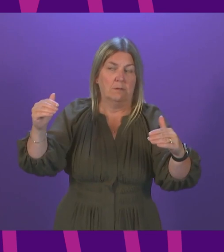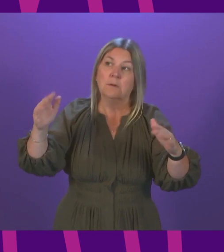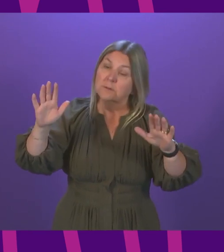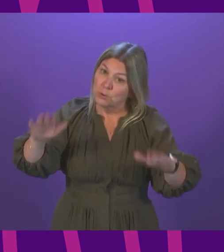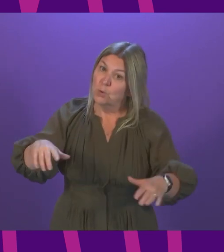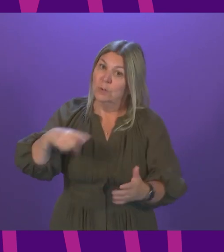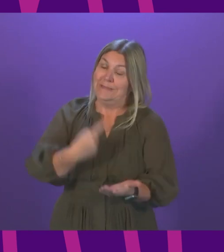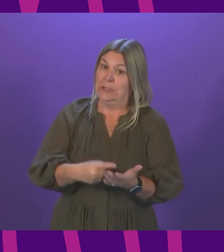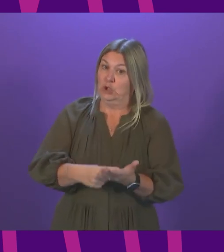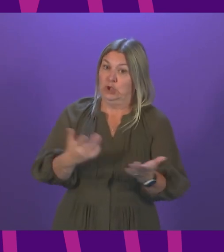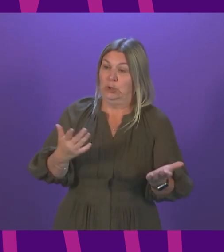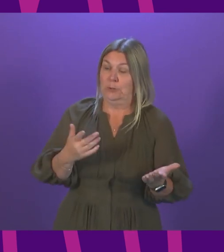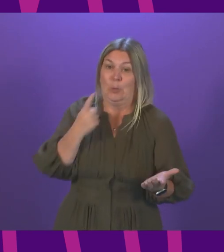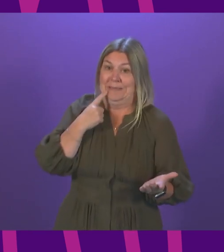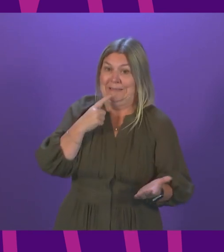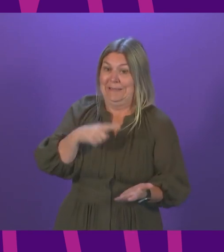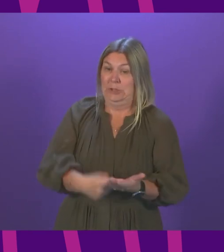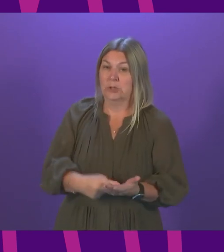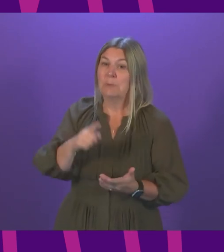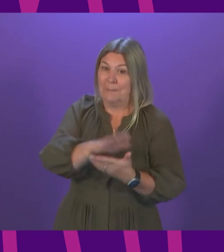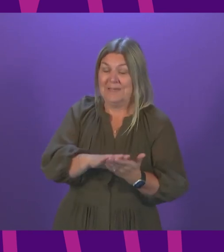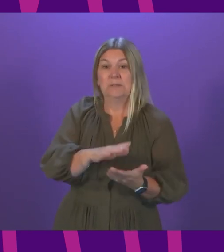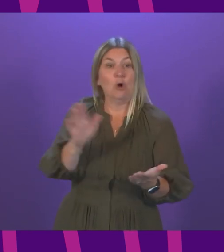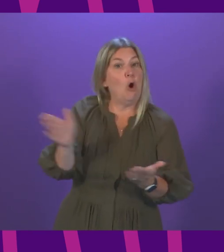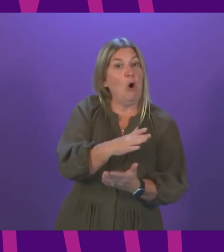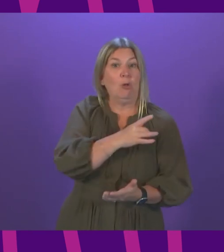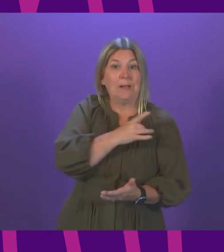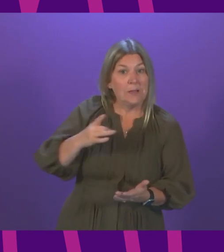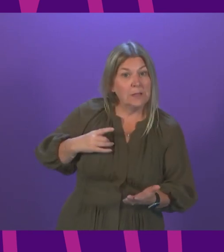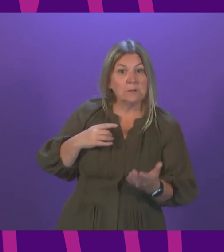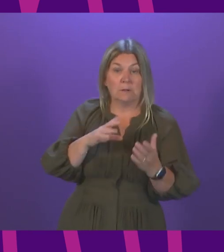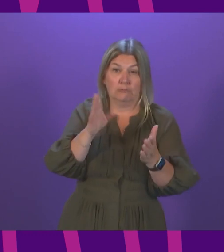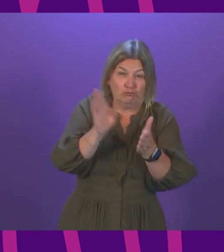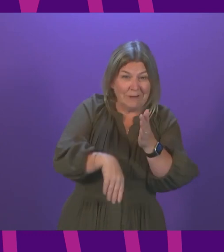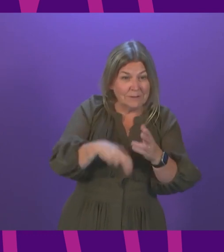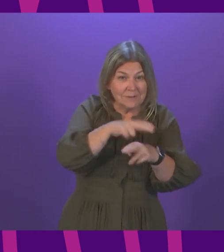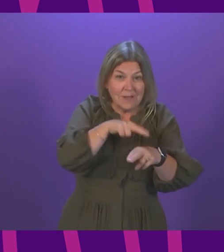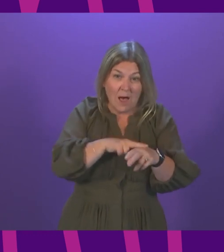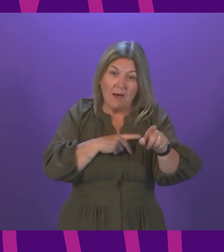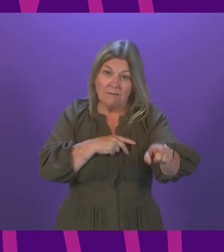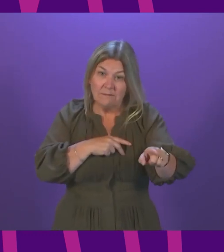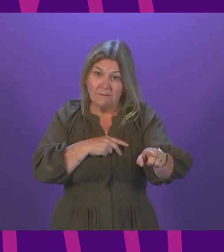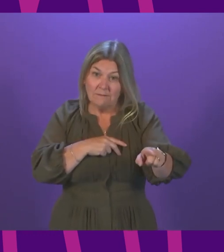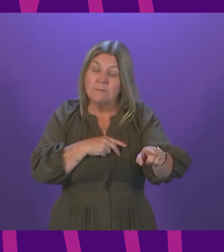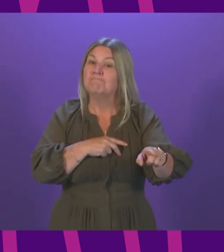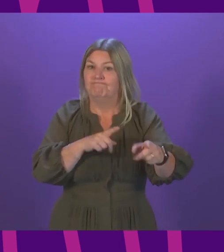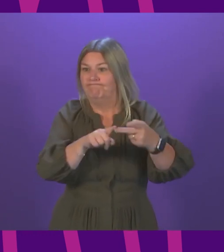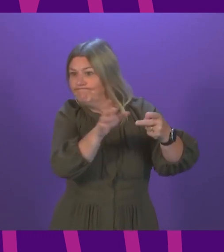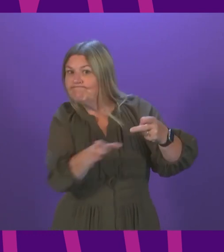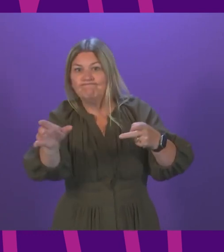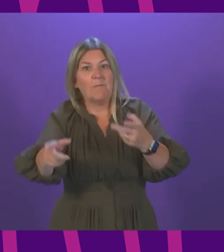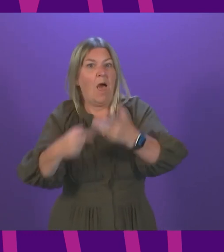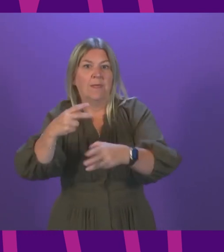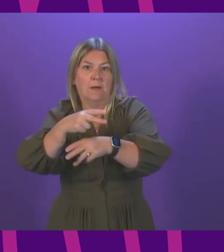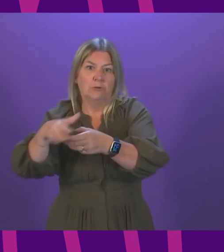lightly. It means in practice that all clinically trained staff and support departments have been redeployed to the front line.